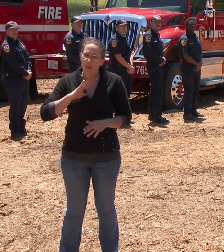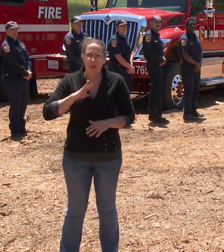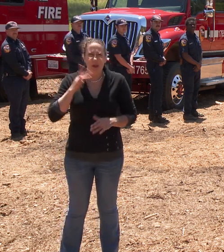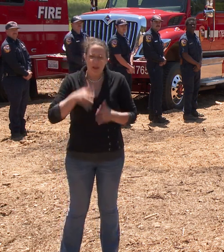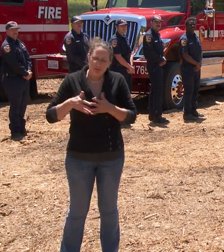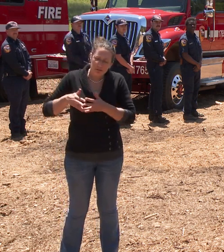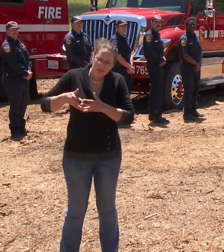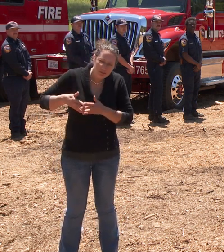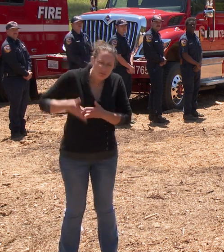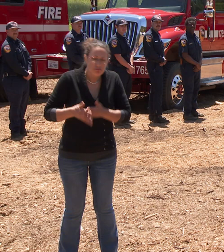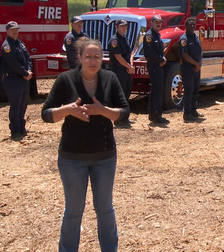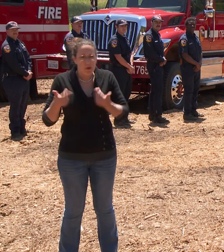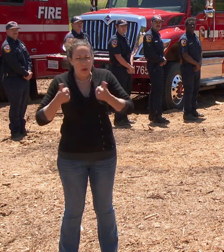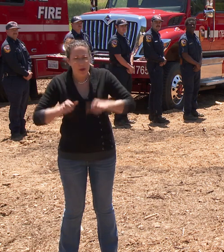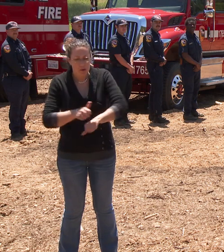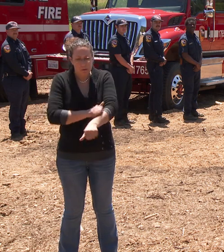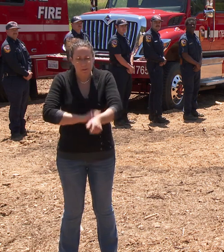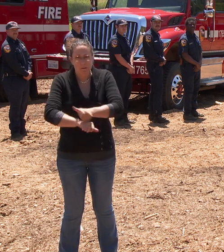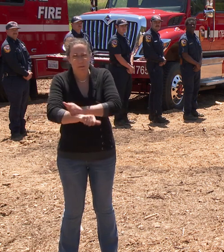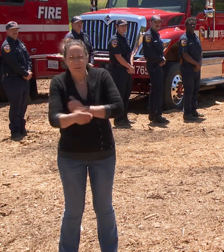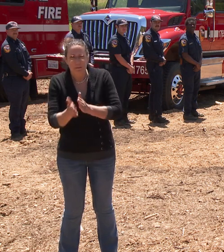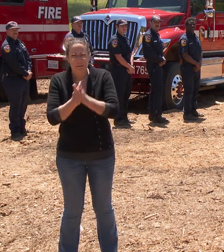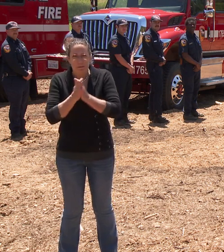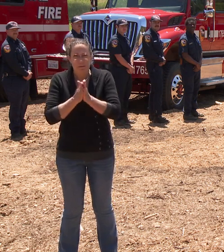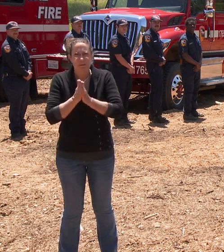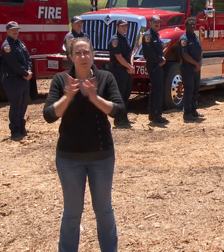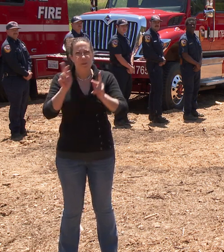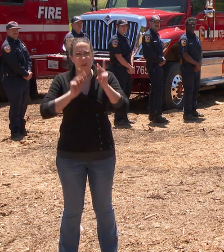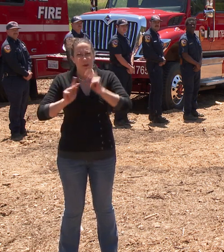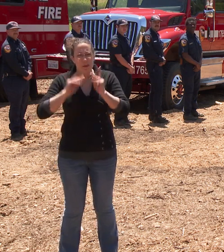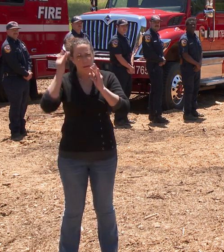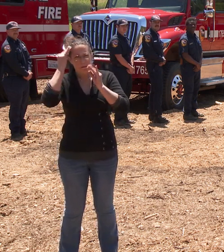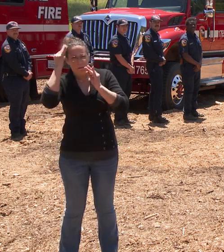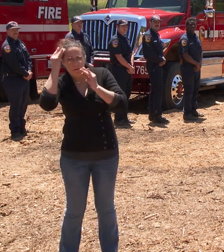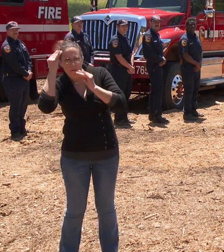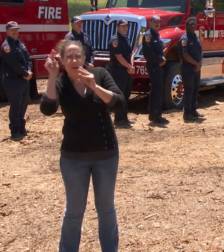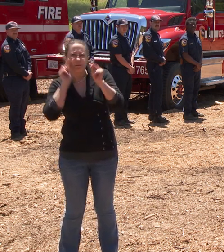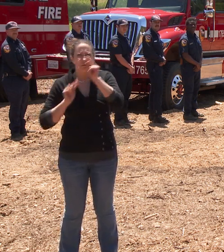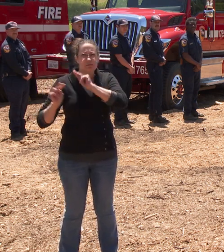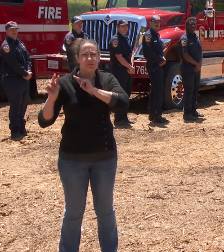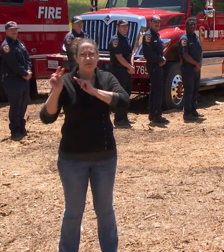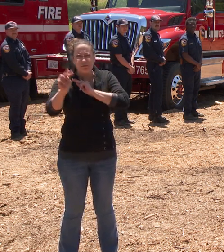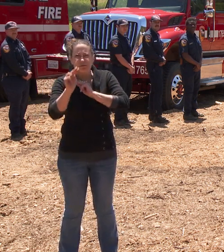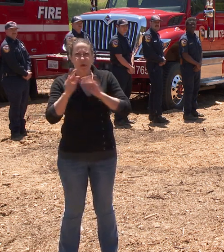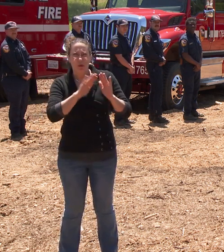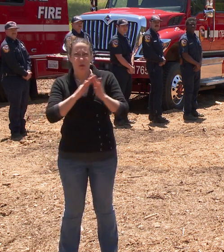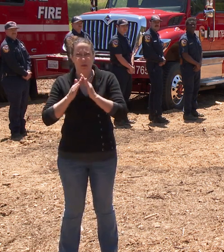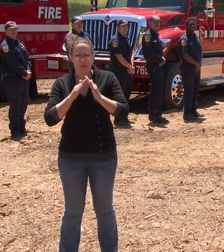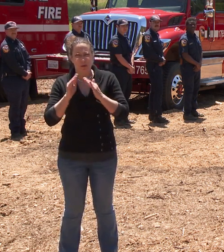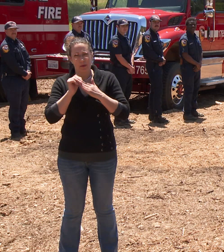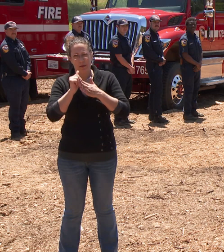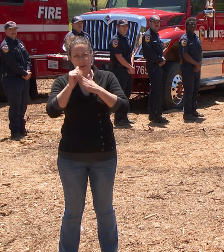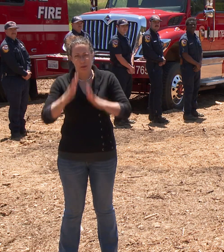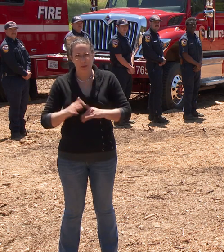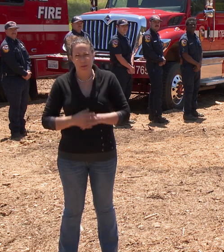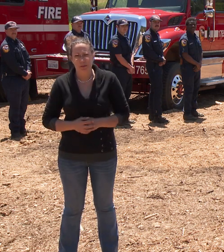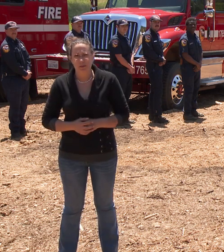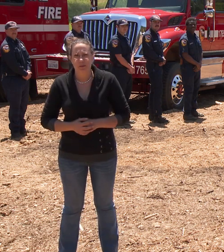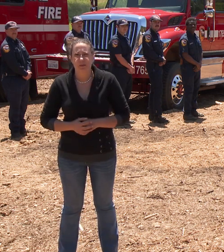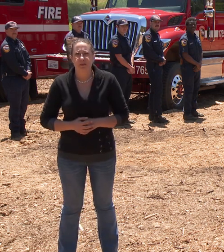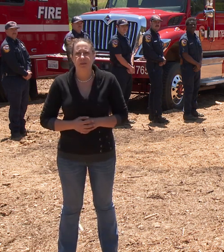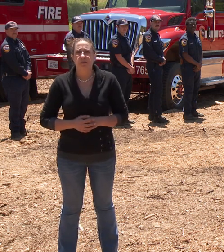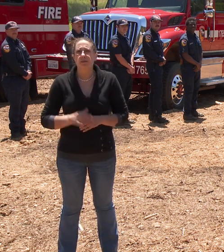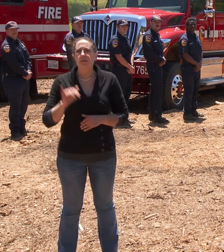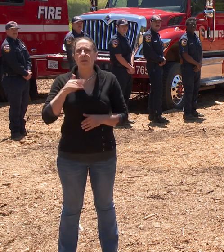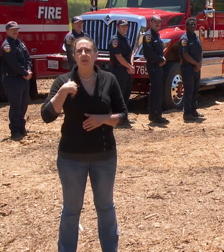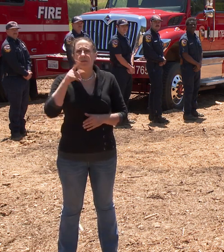efforts led by conscientious and forward-thinking neighbors and community leaders. I